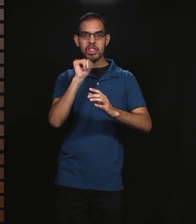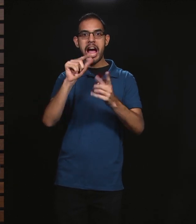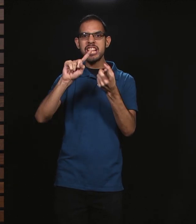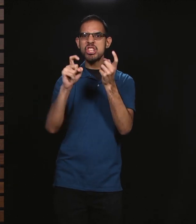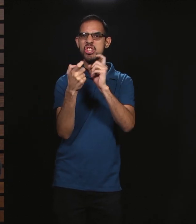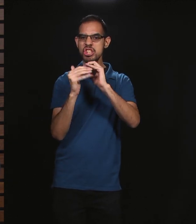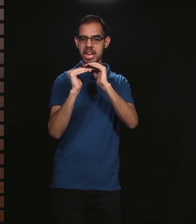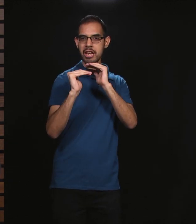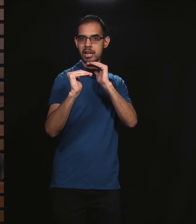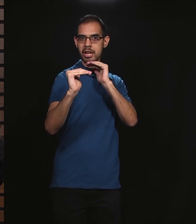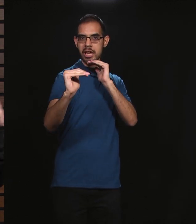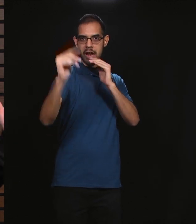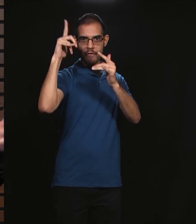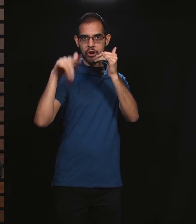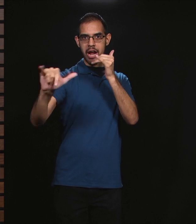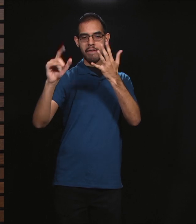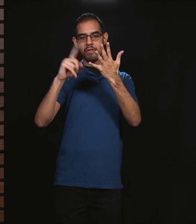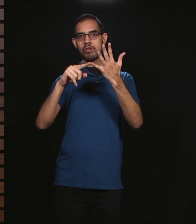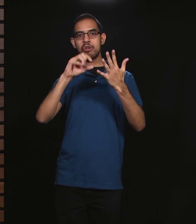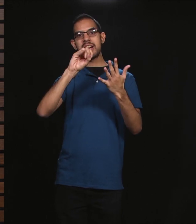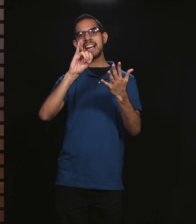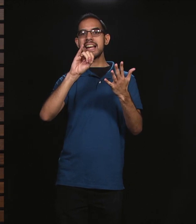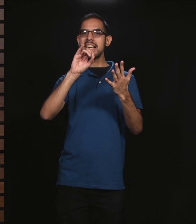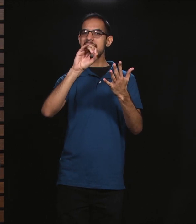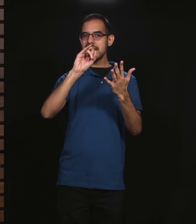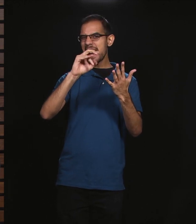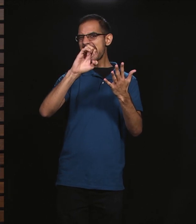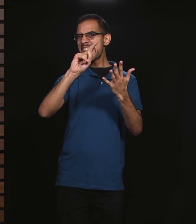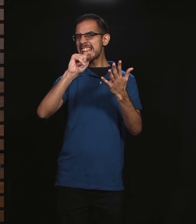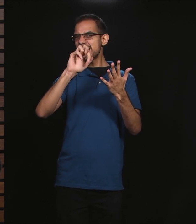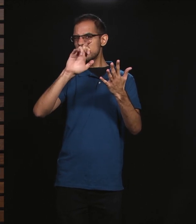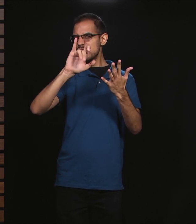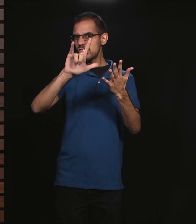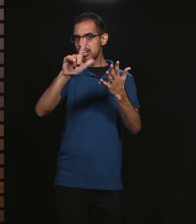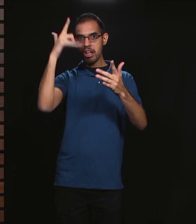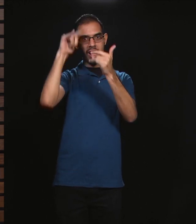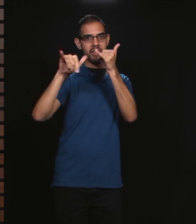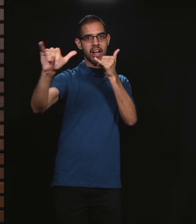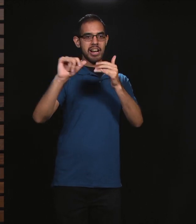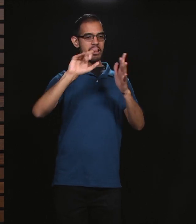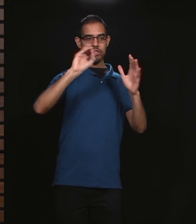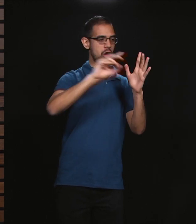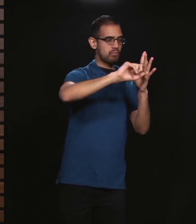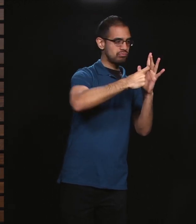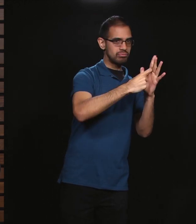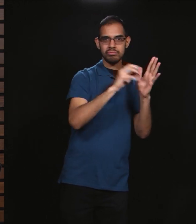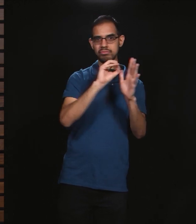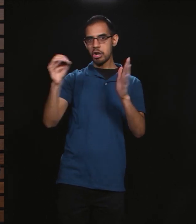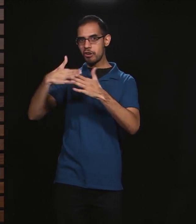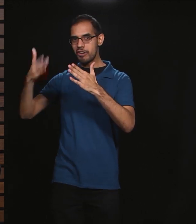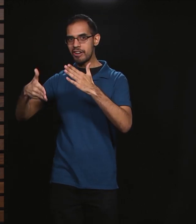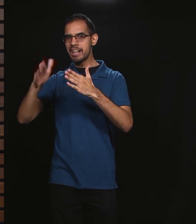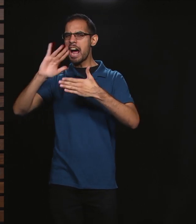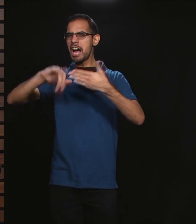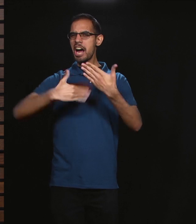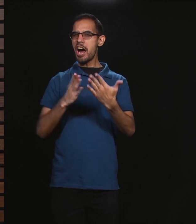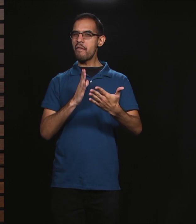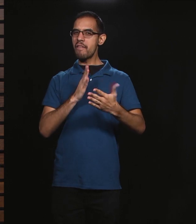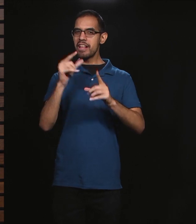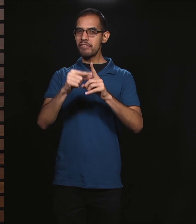The eternal, no beginning, no end. The God of all of these fancy words actually wasn't at a loss for where